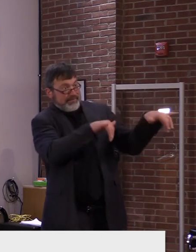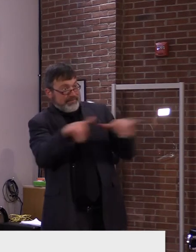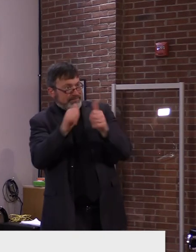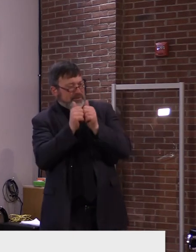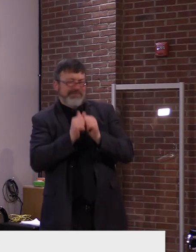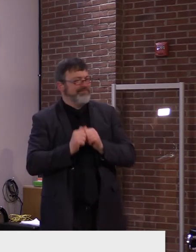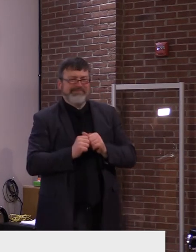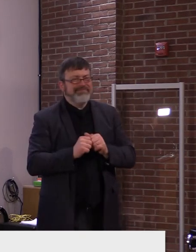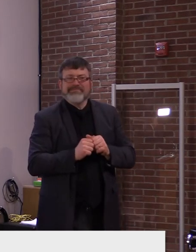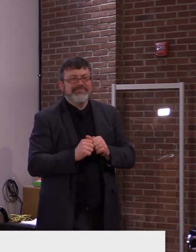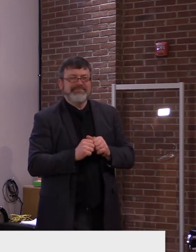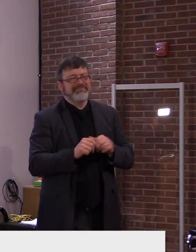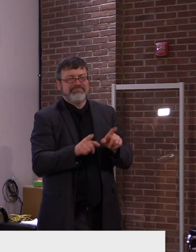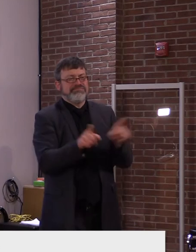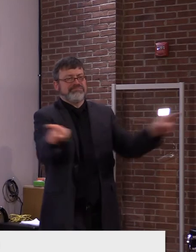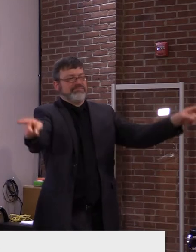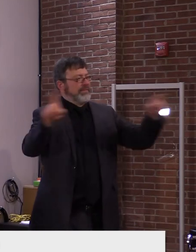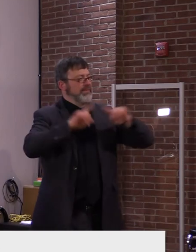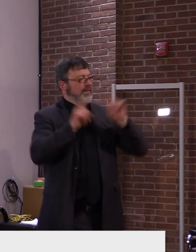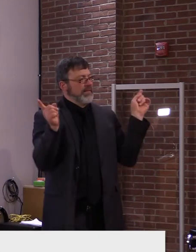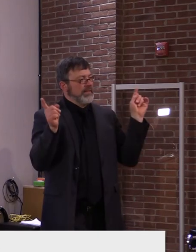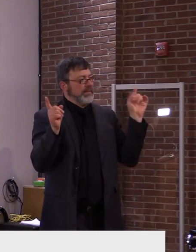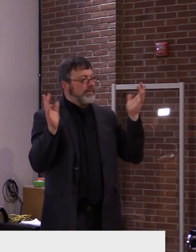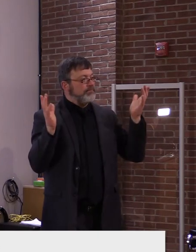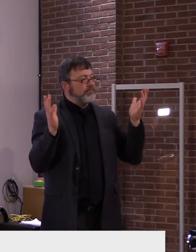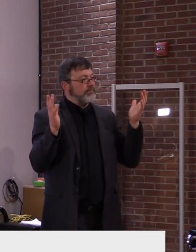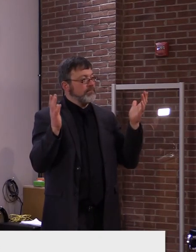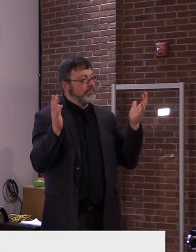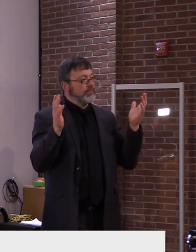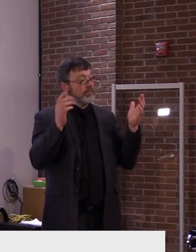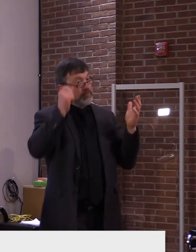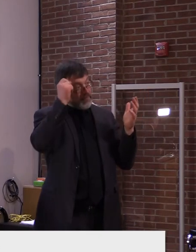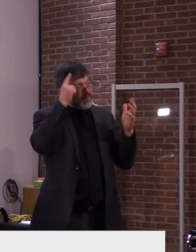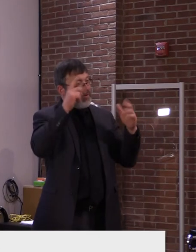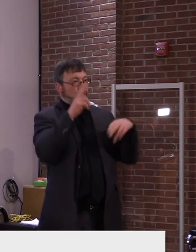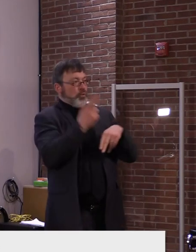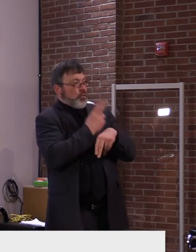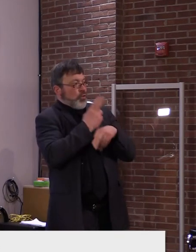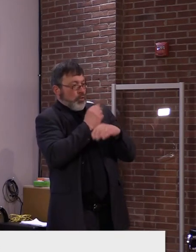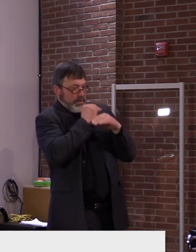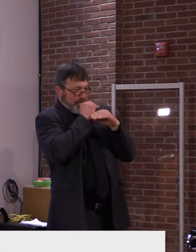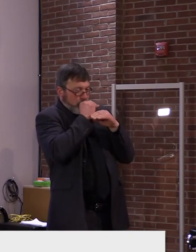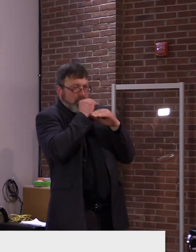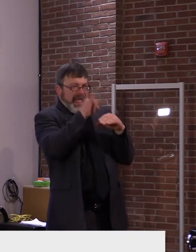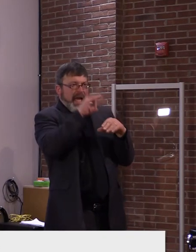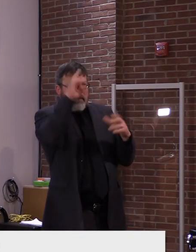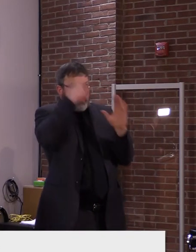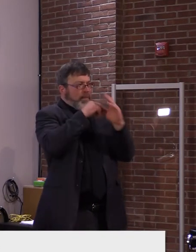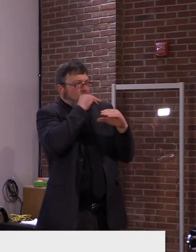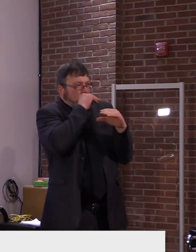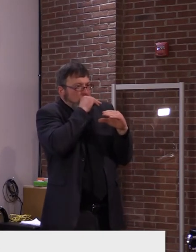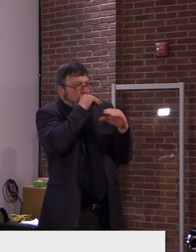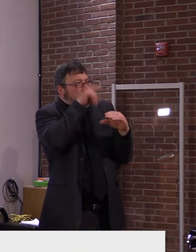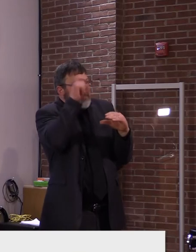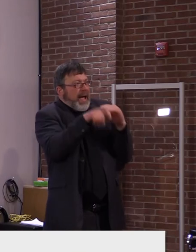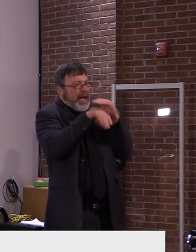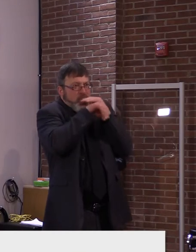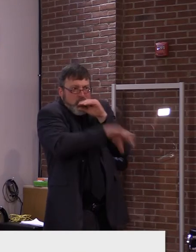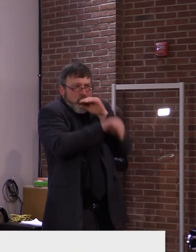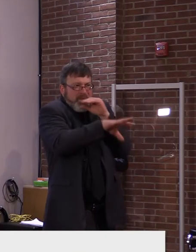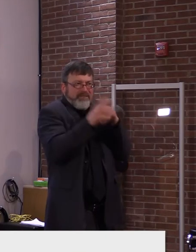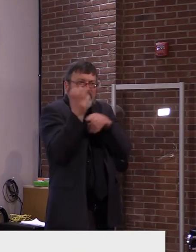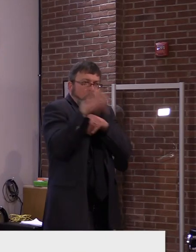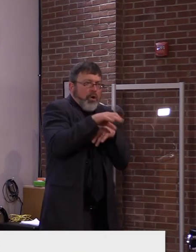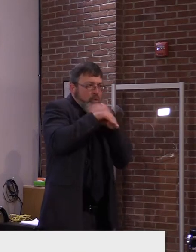some things around the aspiration and so forth of students playing various instruments that necessitates, um, specific, uh, mitigation strategies